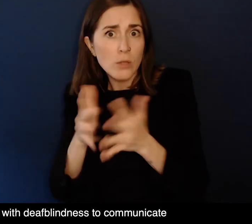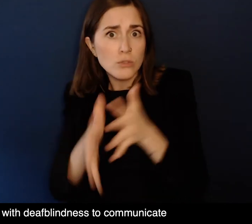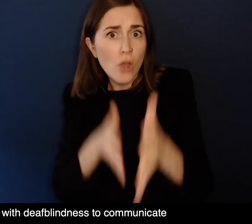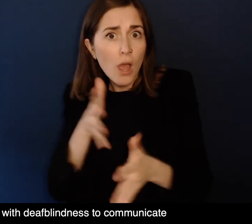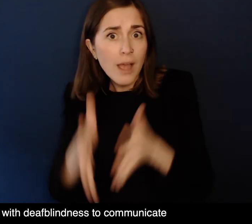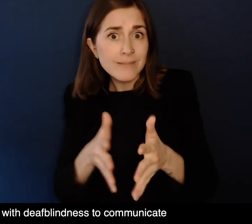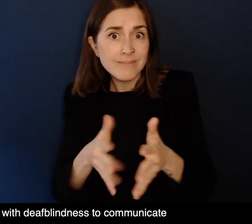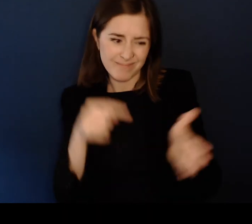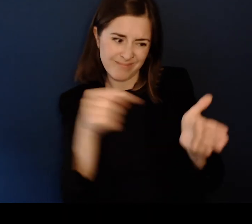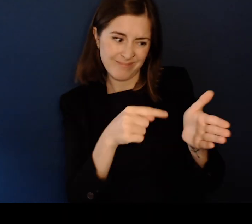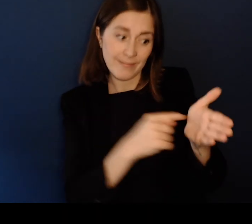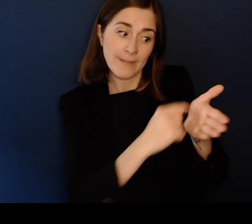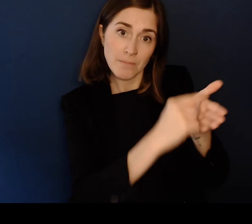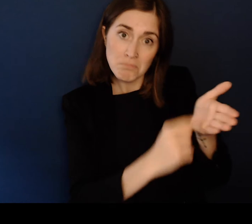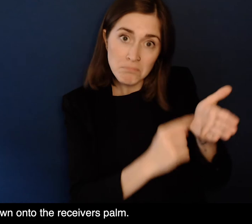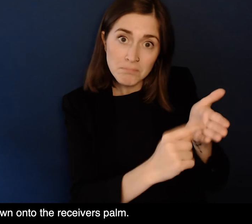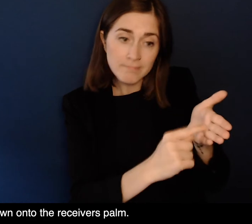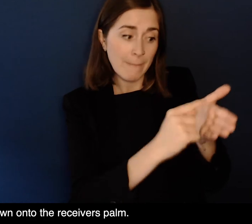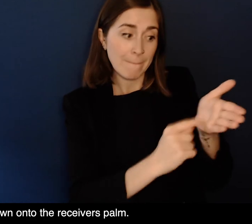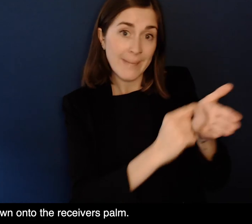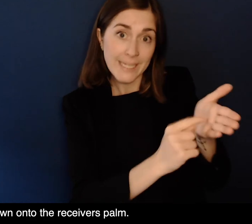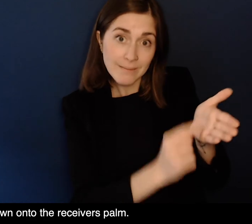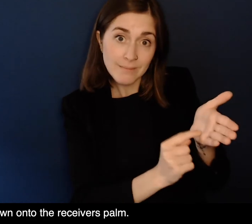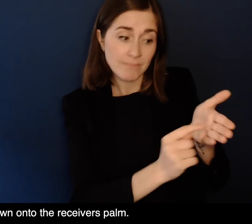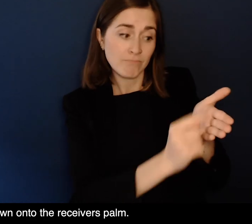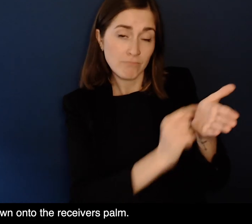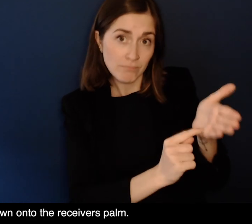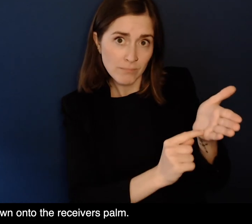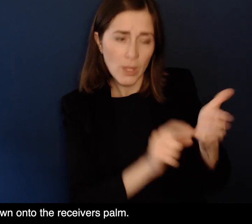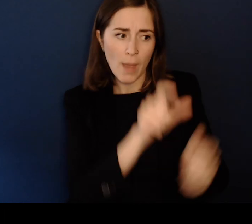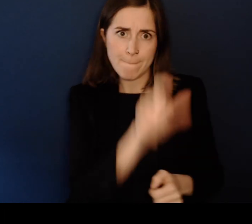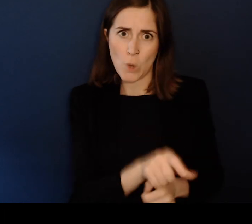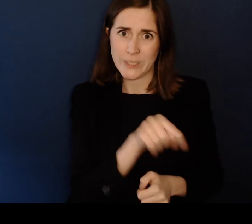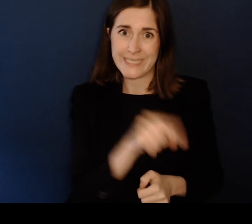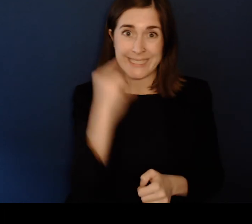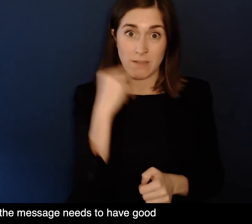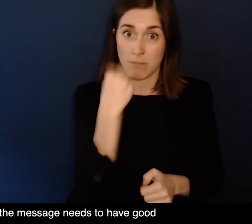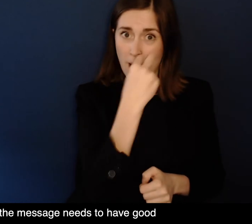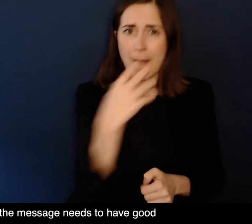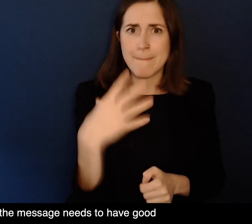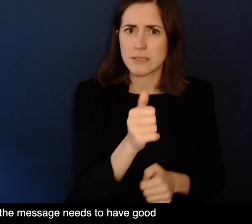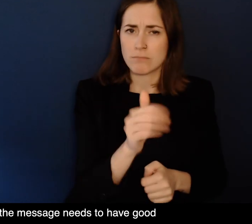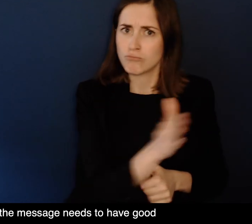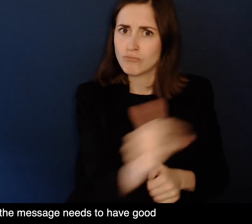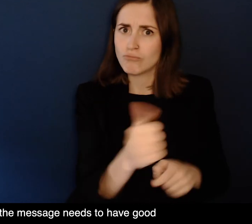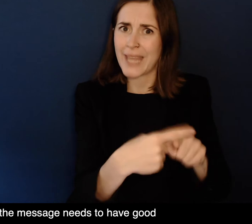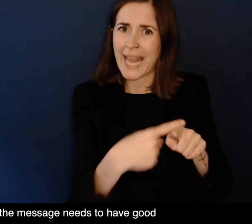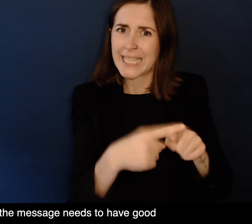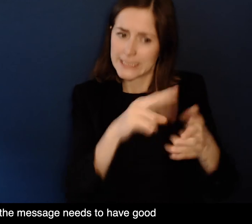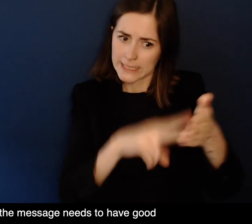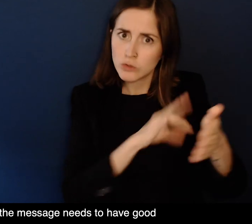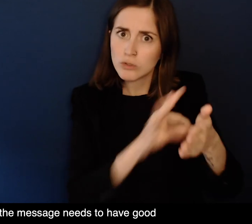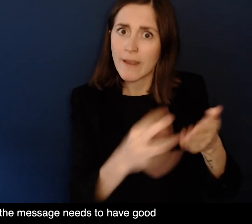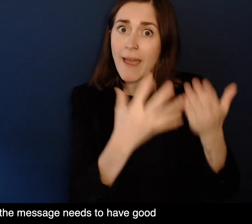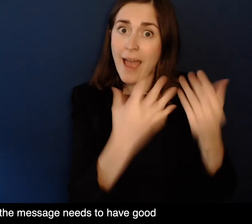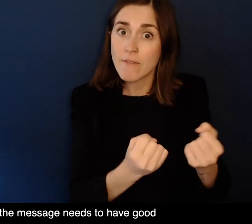do not know sign language Messages are drawn onto the receiver's palm The person receiving the message needs